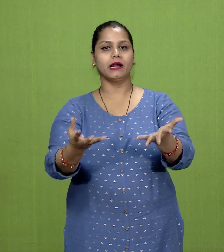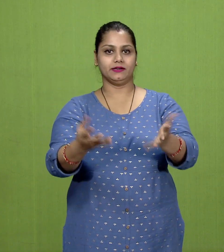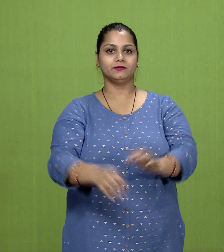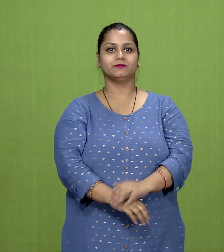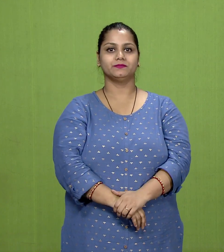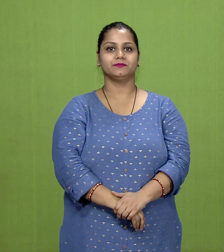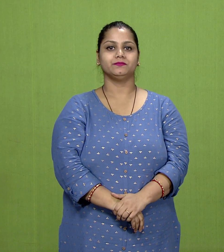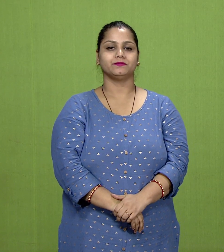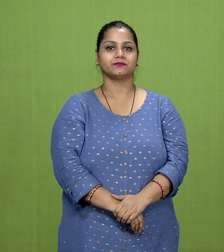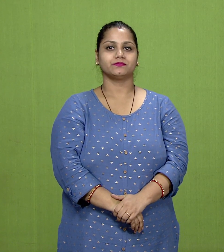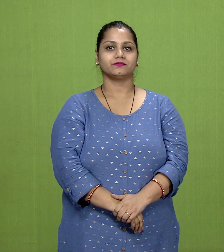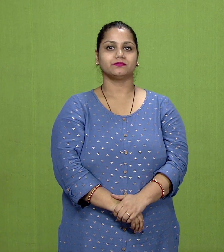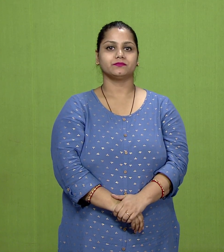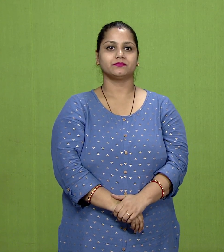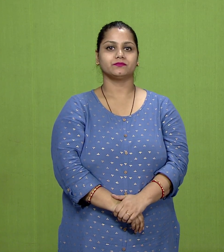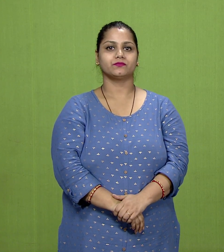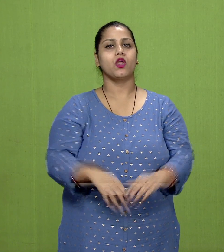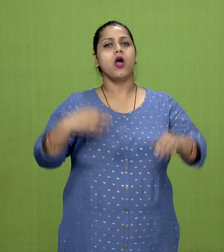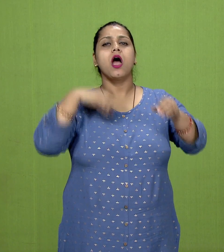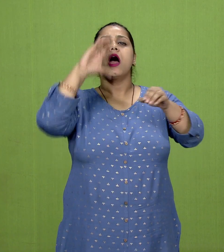crafts also multiplied